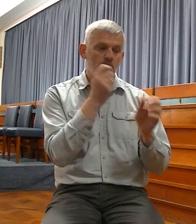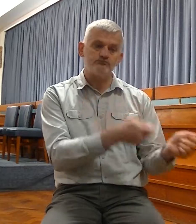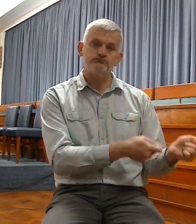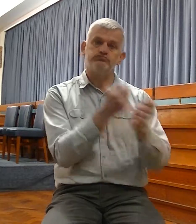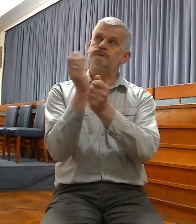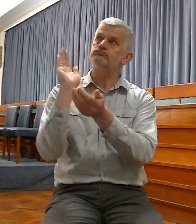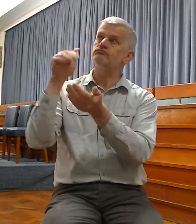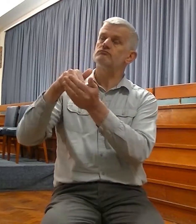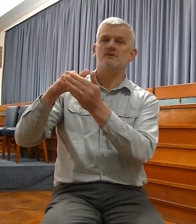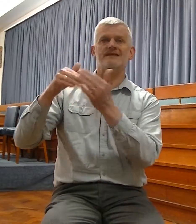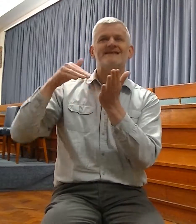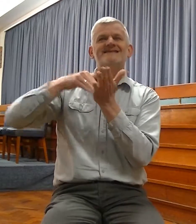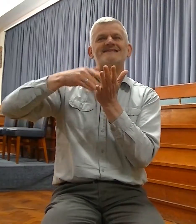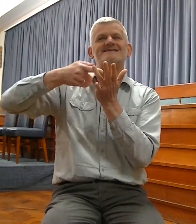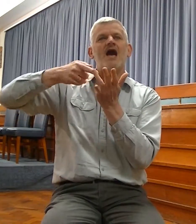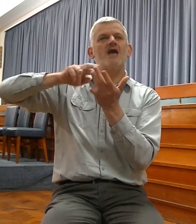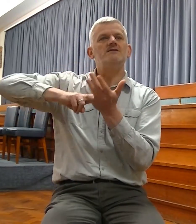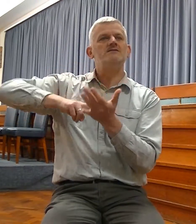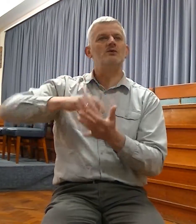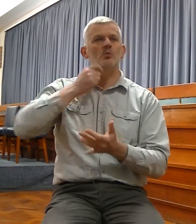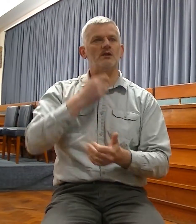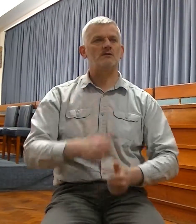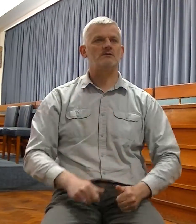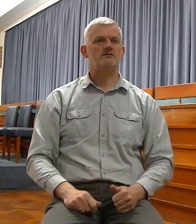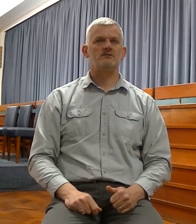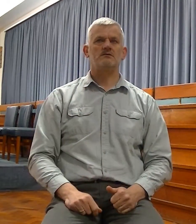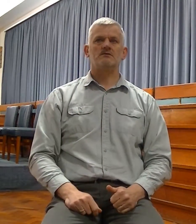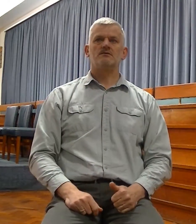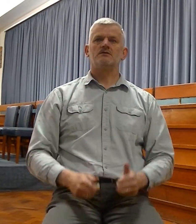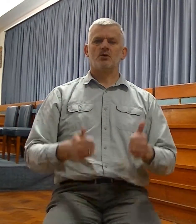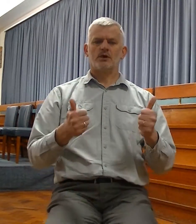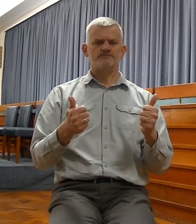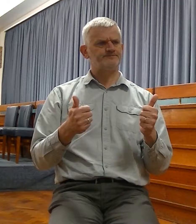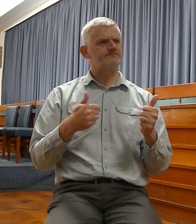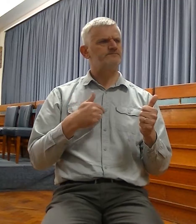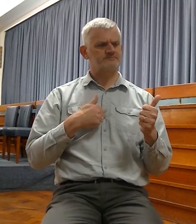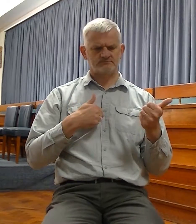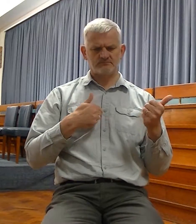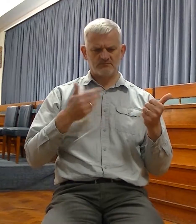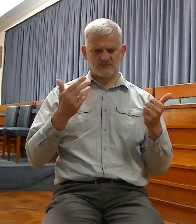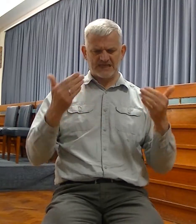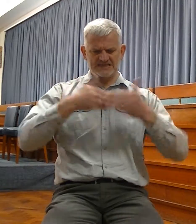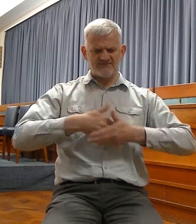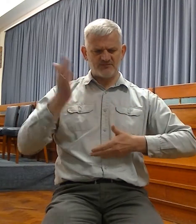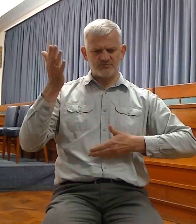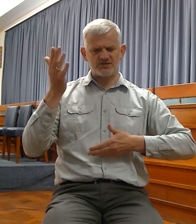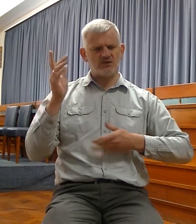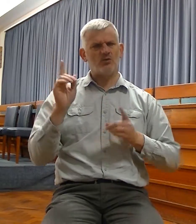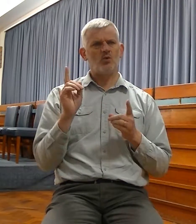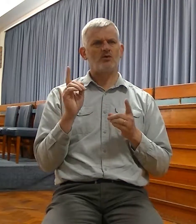the Christian era in the prophecies of Jeremiah. I'm not sure whether we